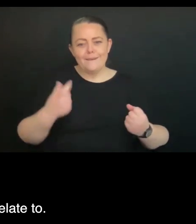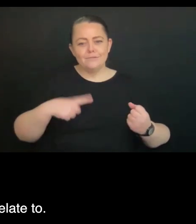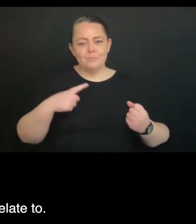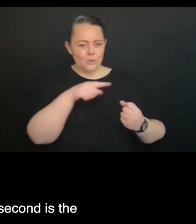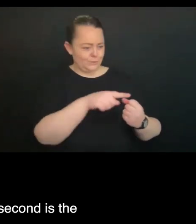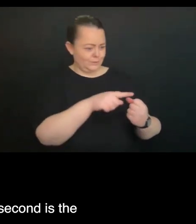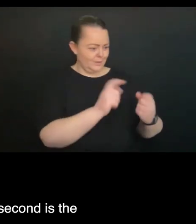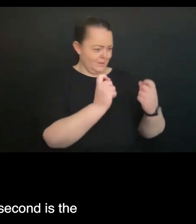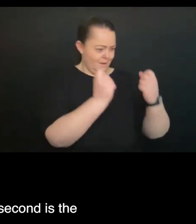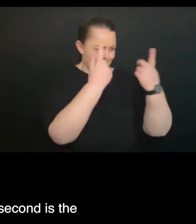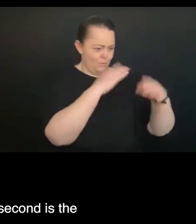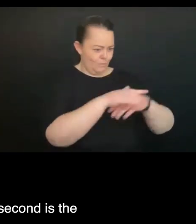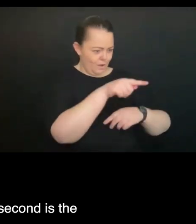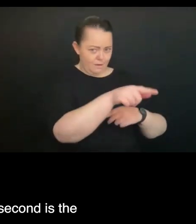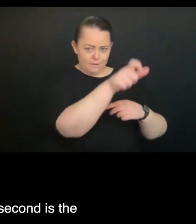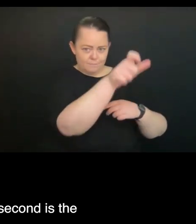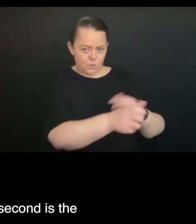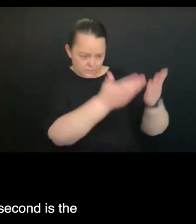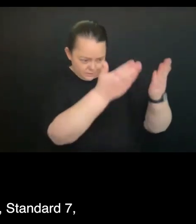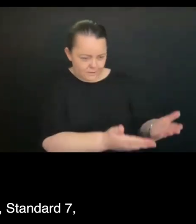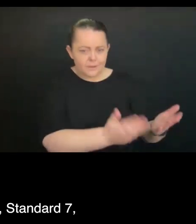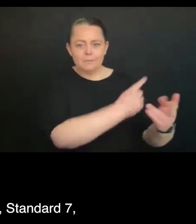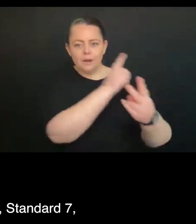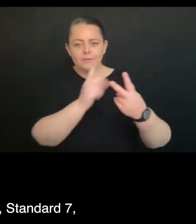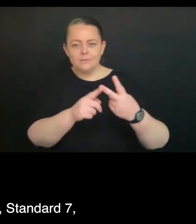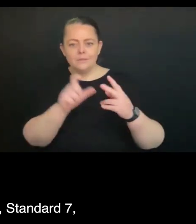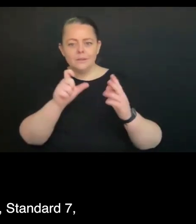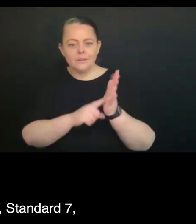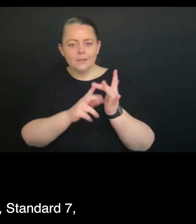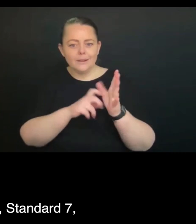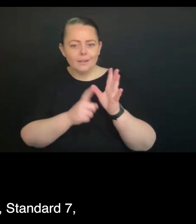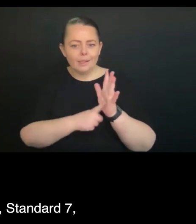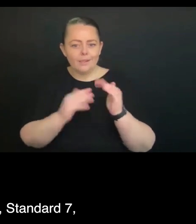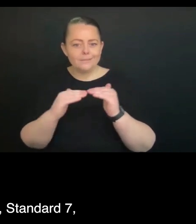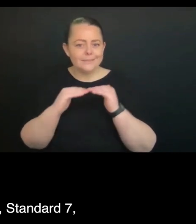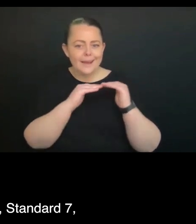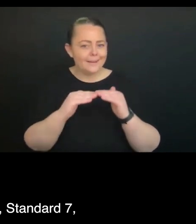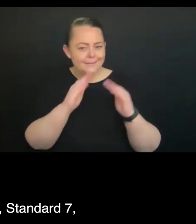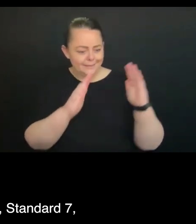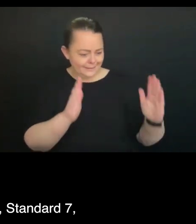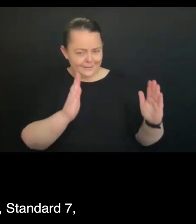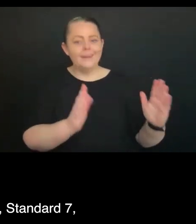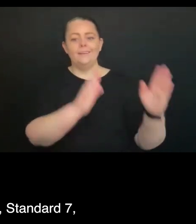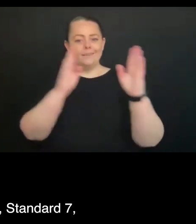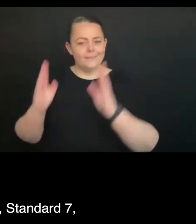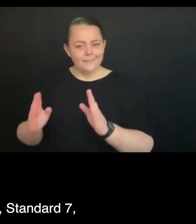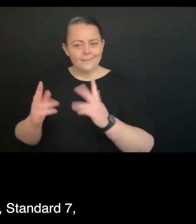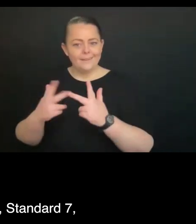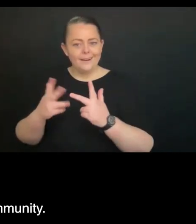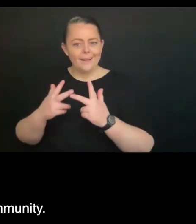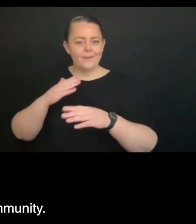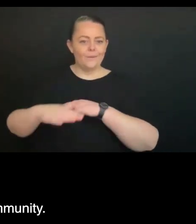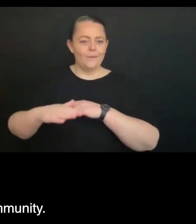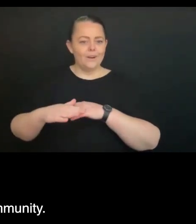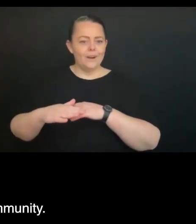relate to. So the first is the person, the second is the clinical standard and the third being, standard